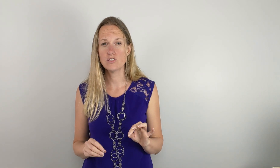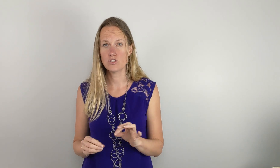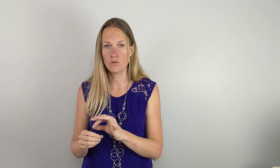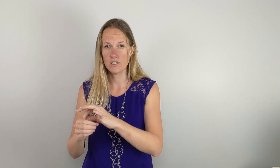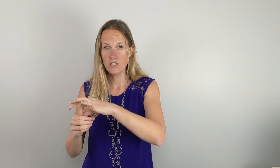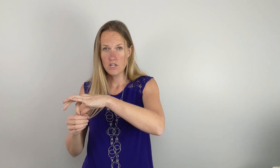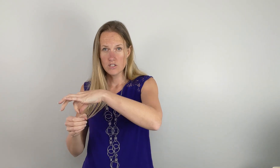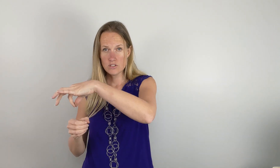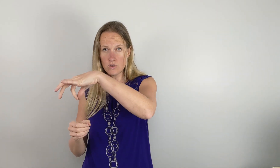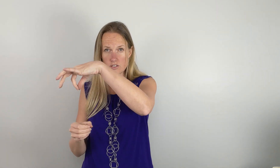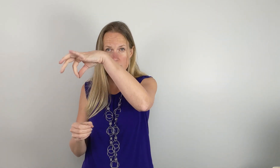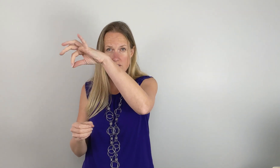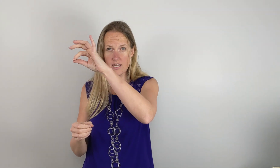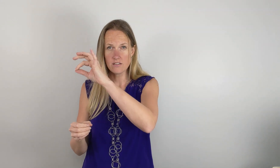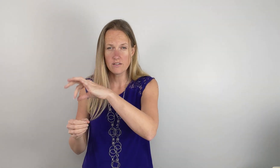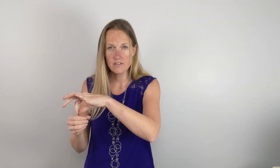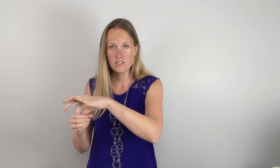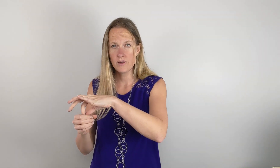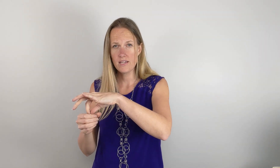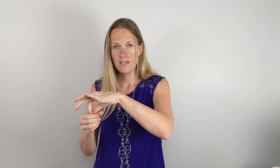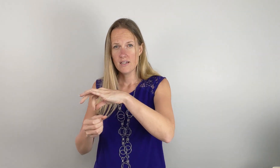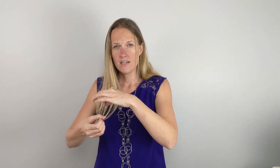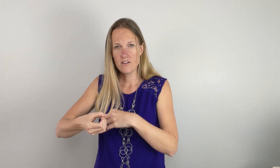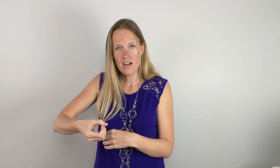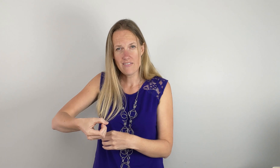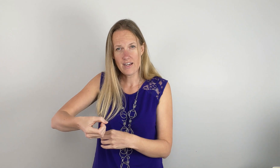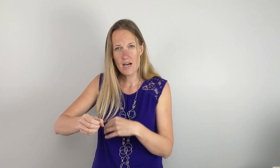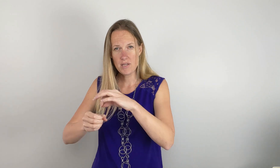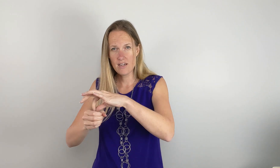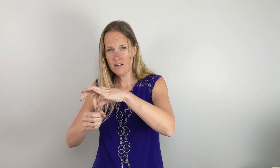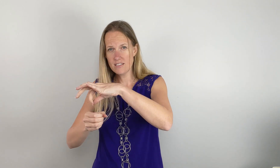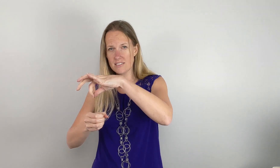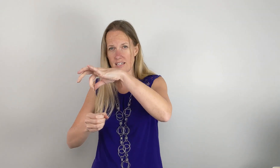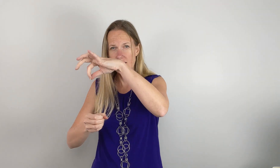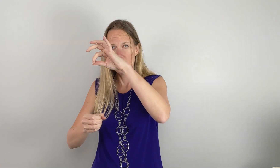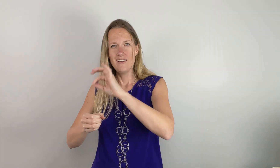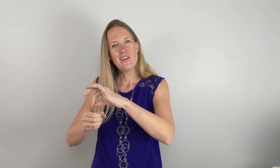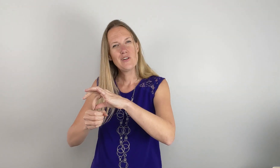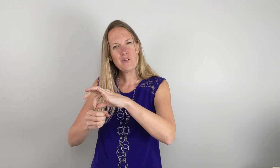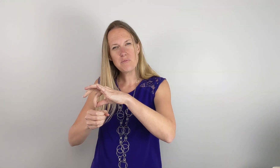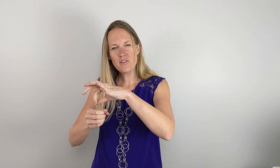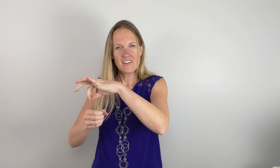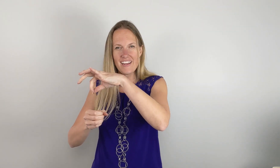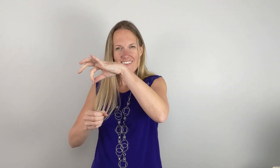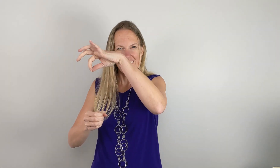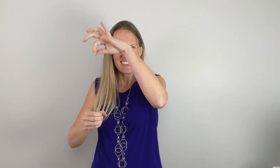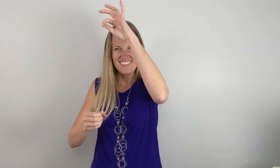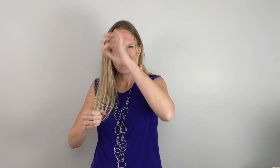restored. Souls. We learned that earlier this week. You kind of have a cup here and it's like you know when you blow out your candle and you still